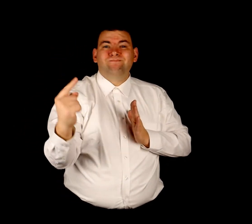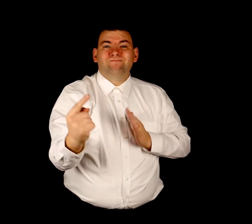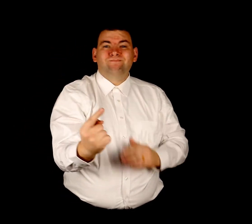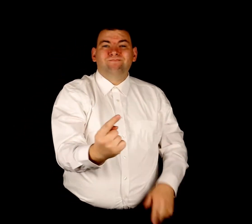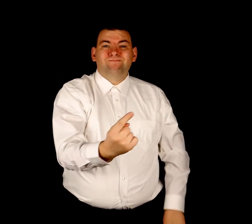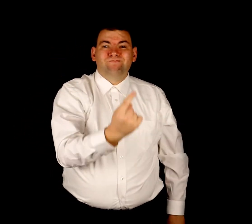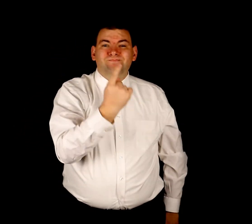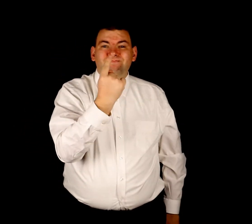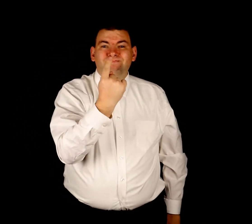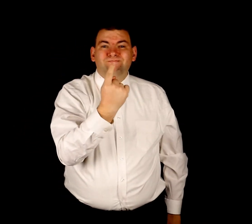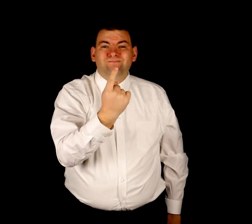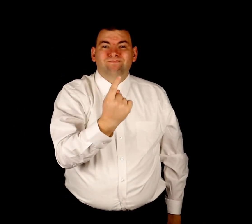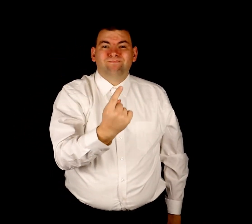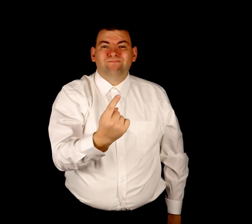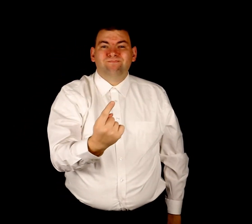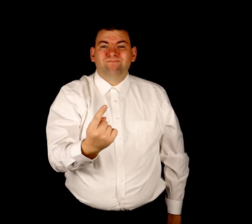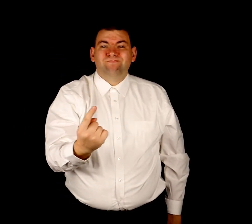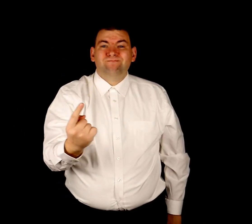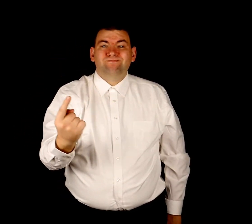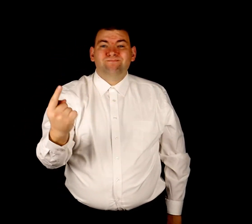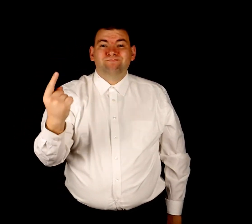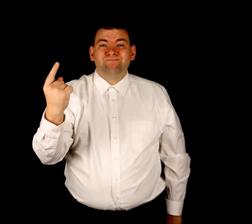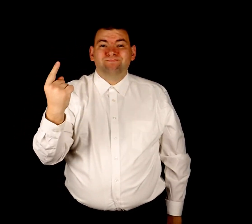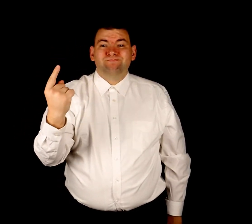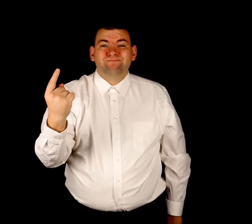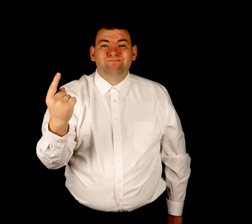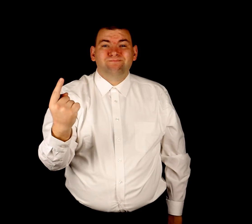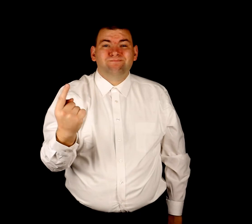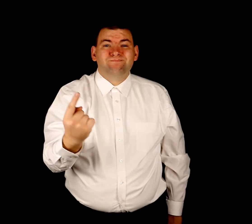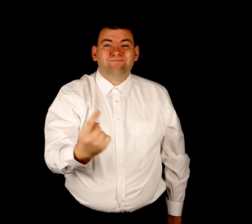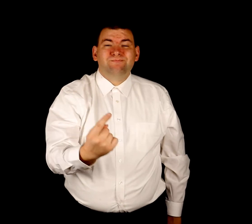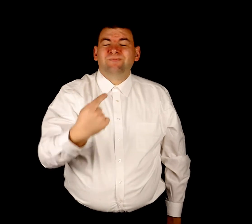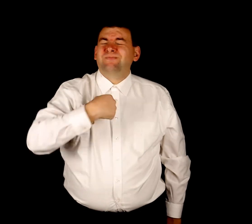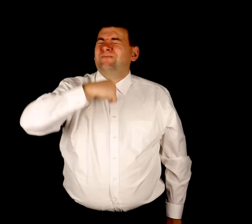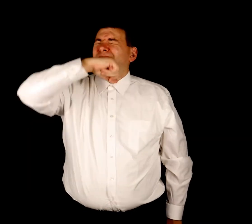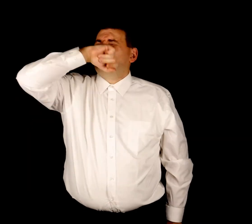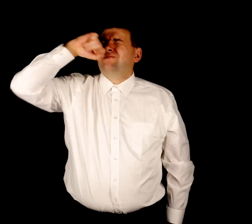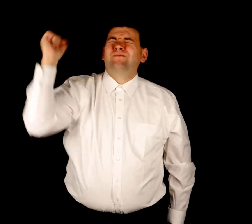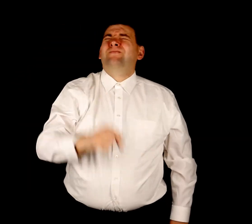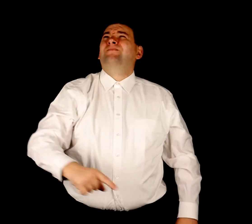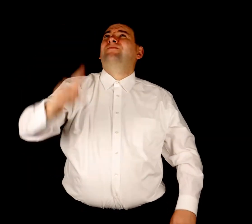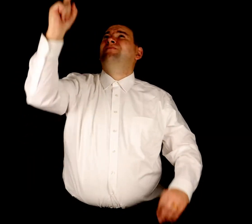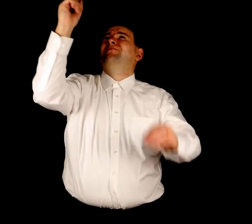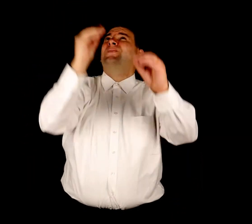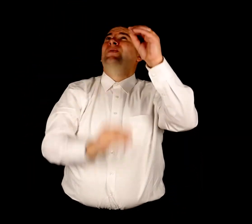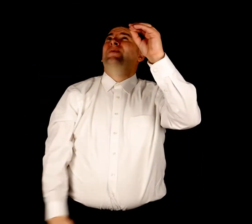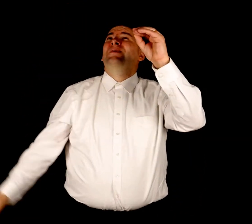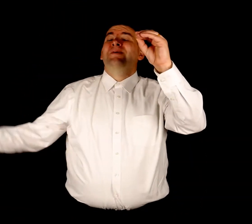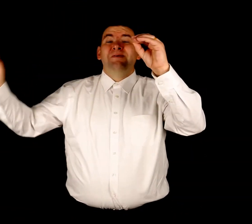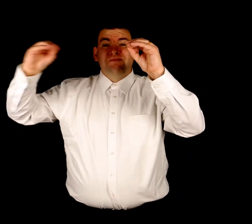bestow I love you more